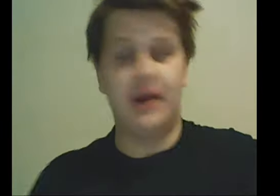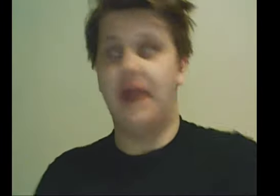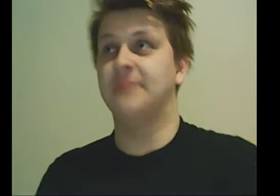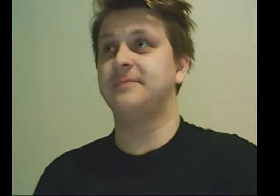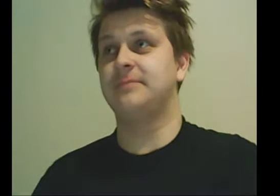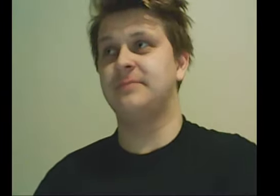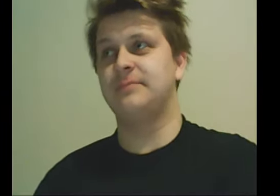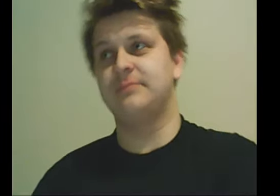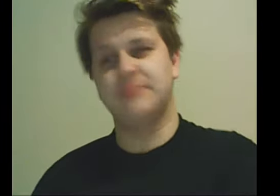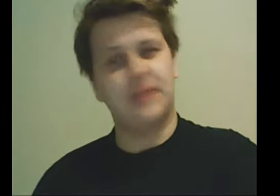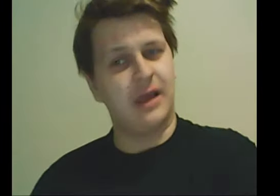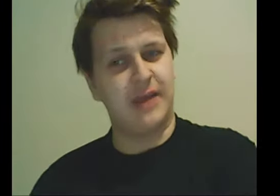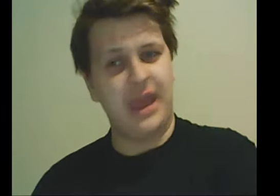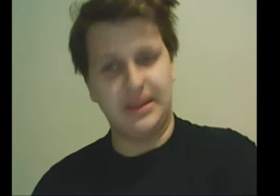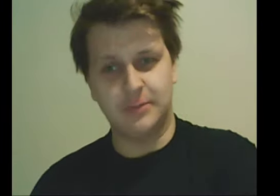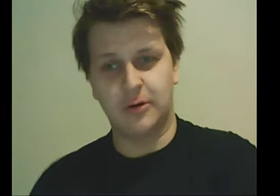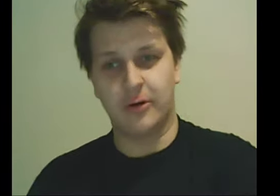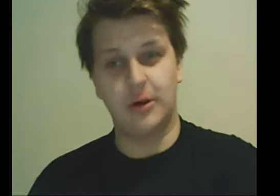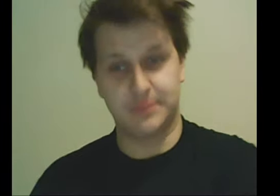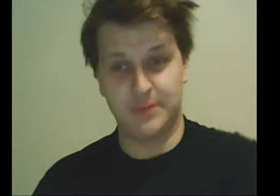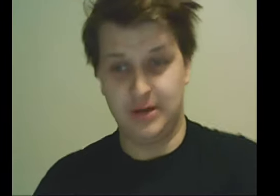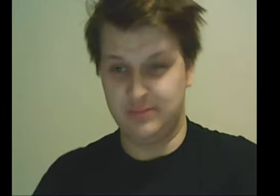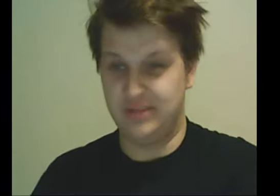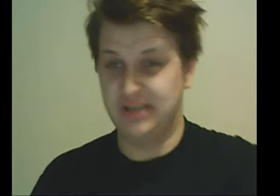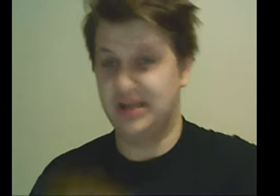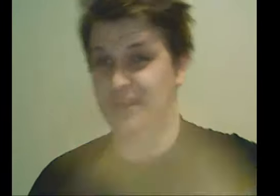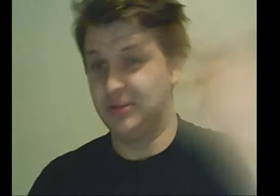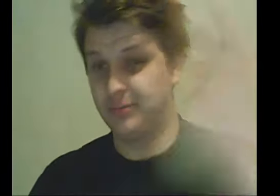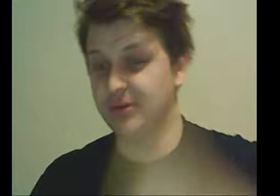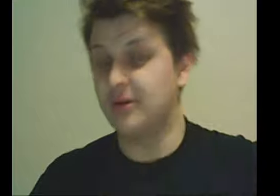have like 8 more things I need to put on it.